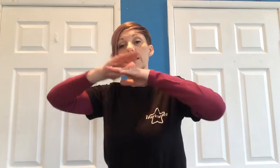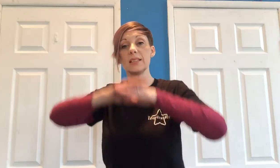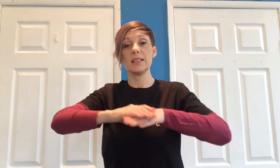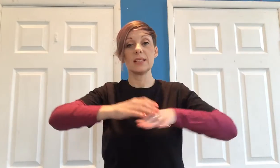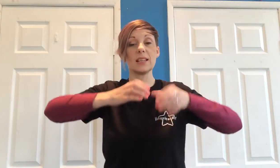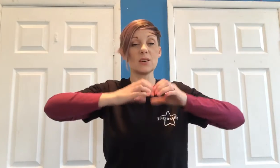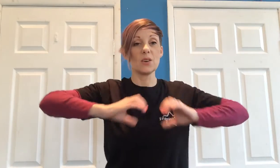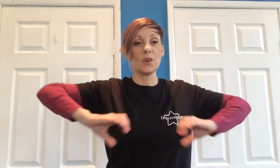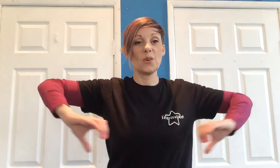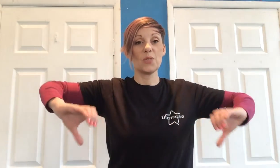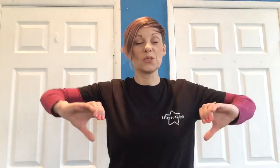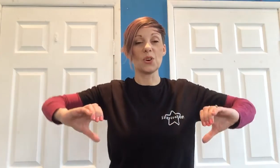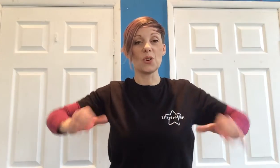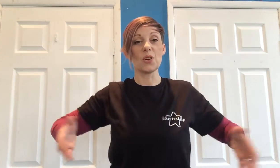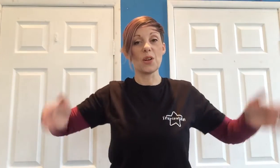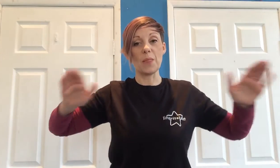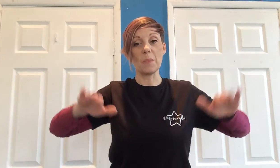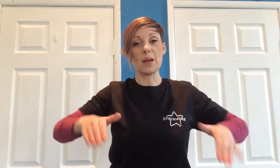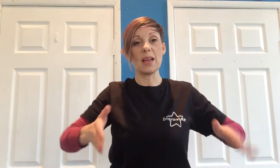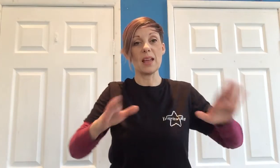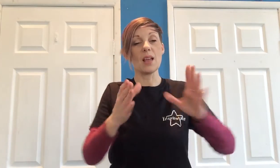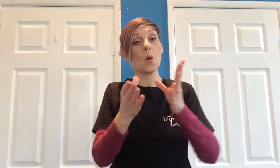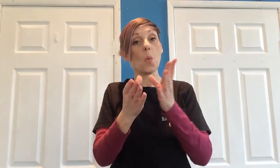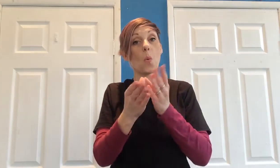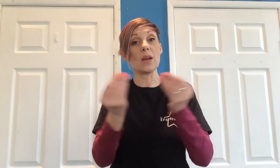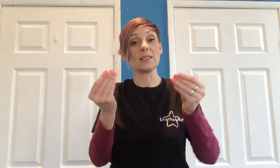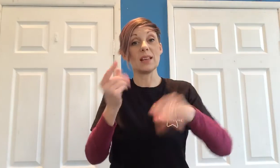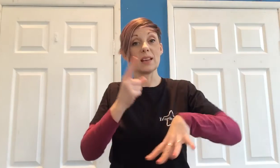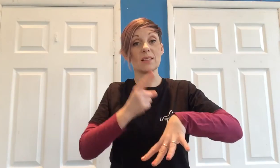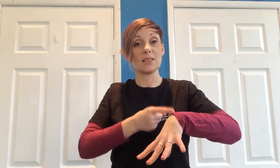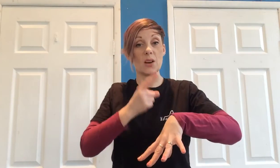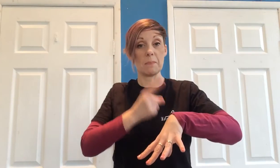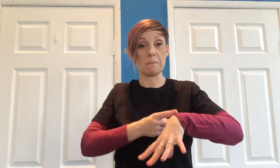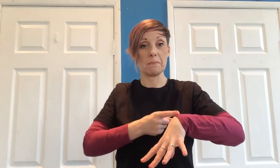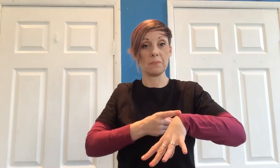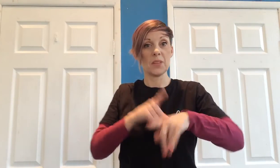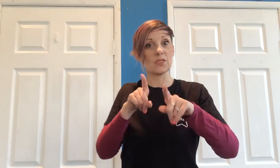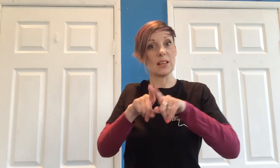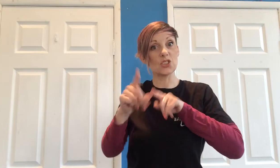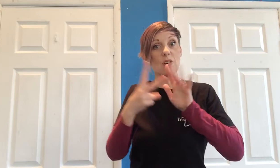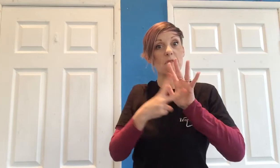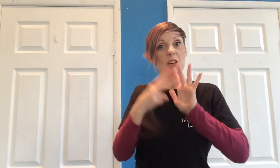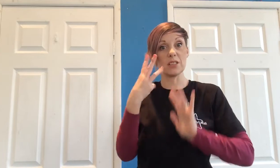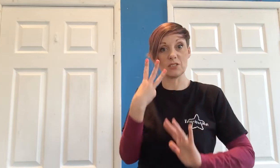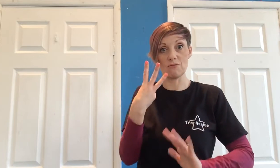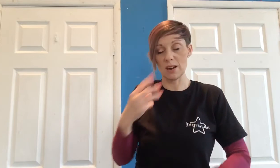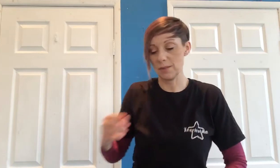sitting on the dock of the bay, wasting time. So let's try verse 3.